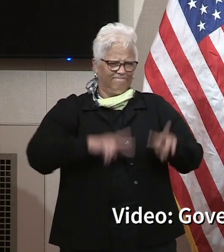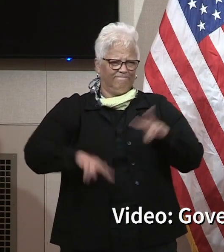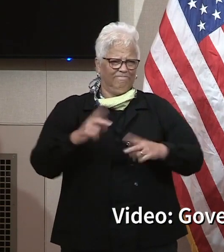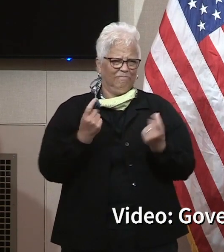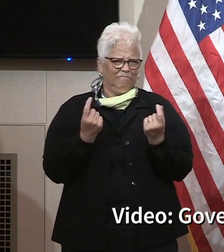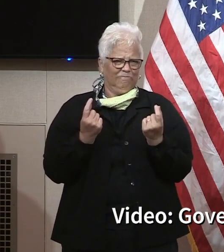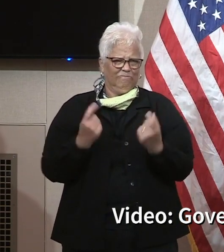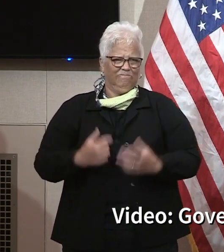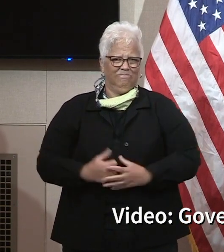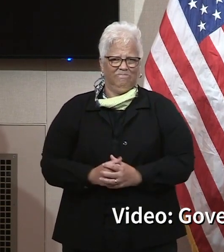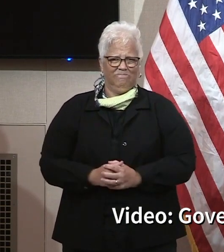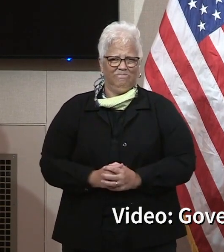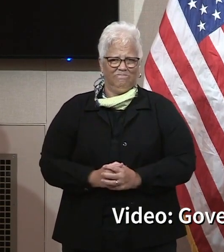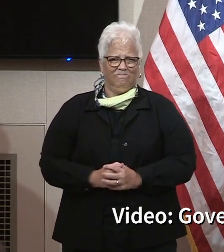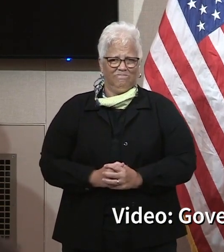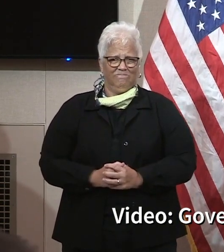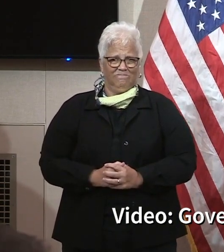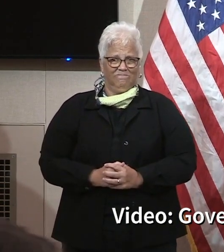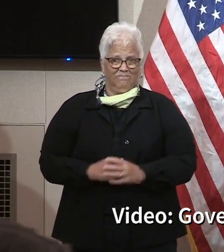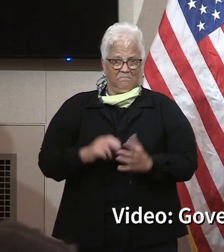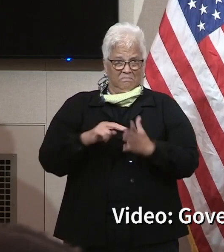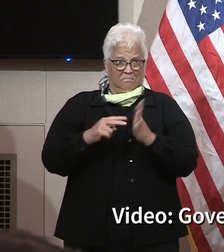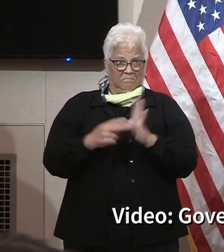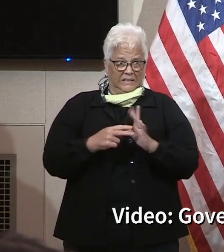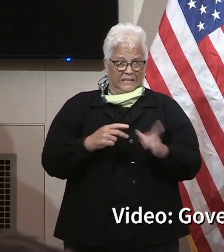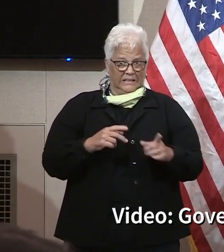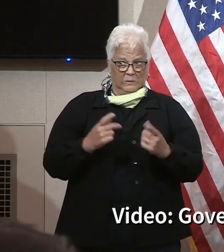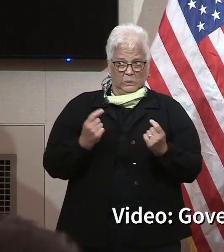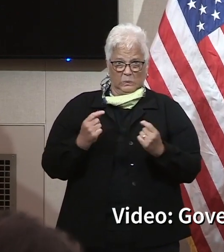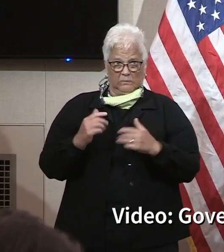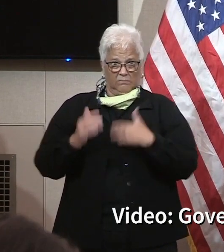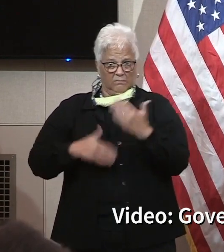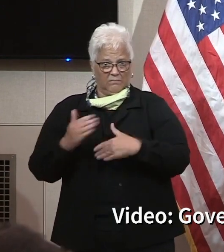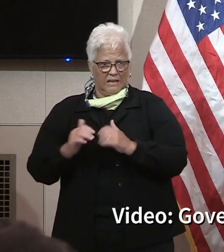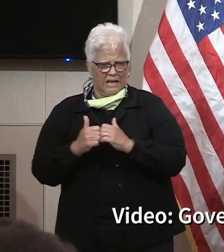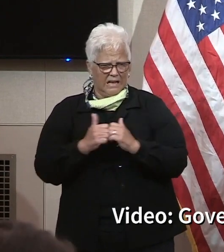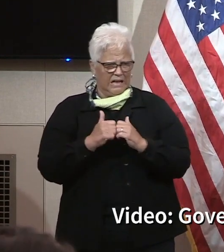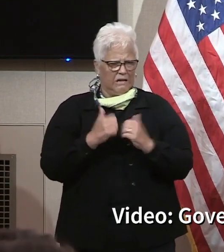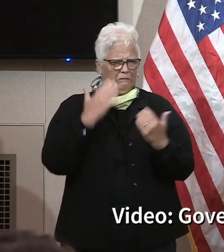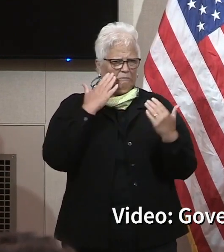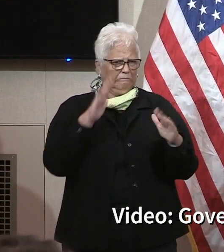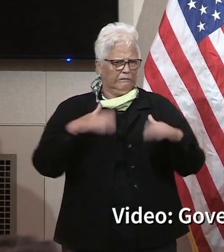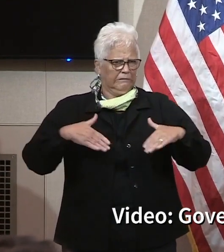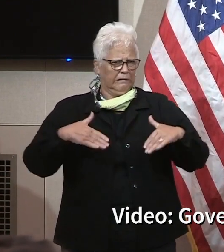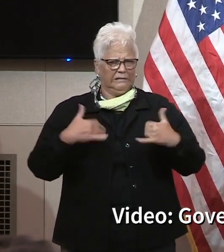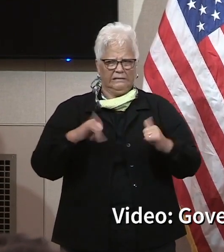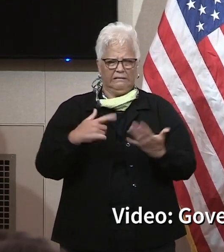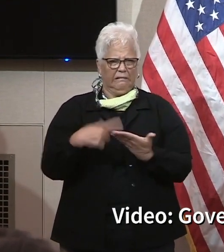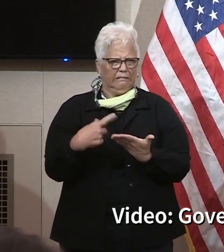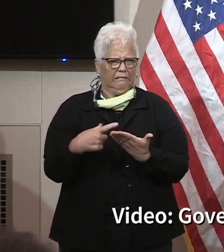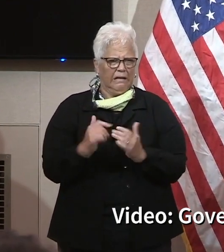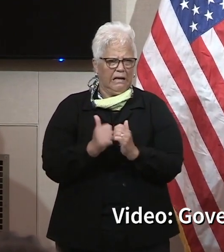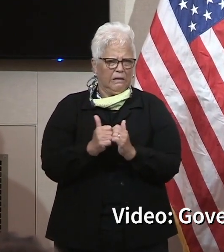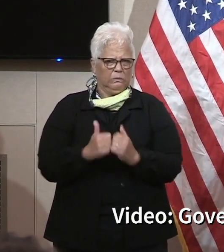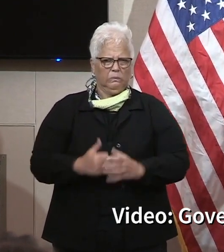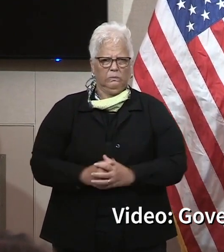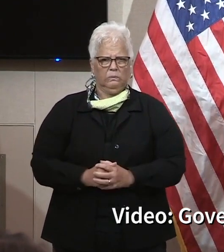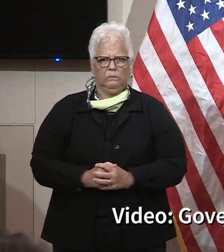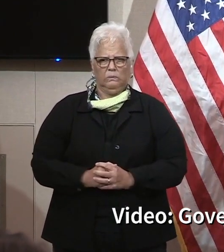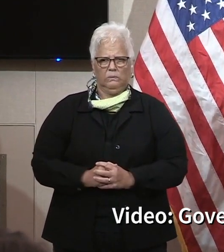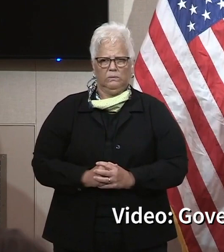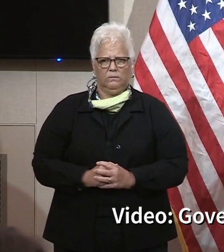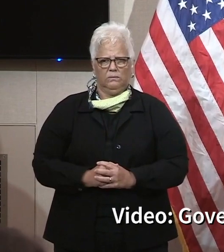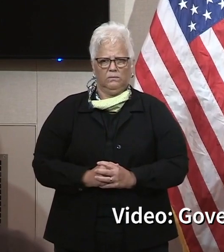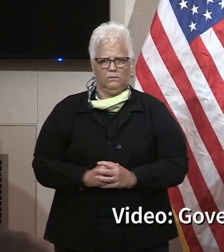exactly what that means for the state of Oklahoma. You're a Tulsa guy, Tulsa partially being within the boundaries of